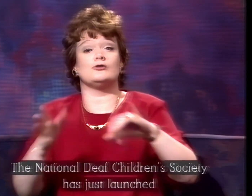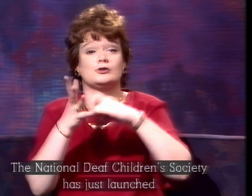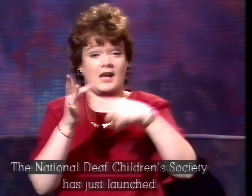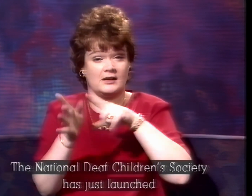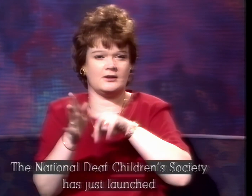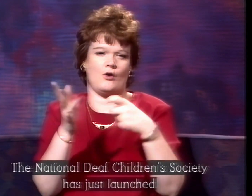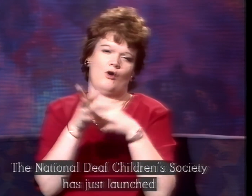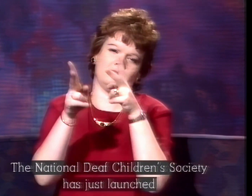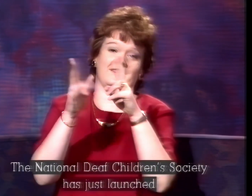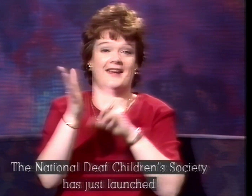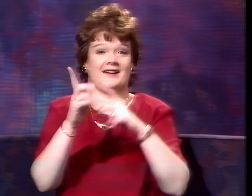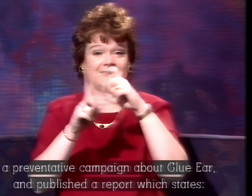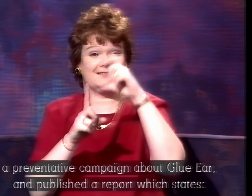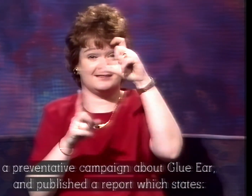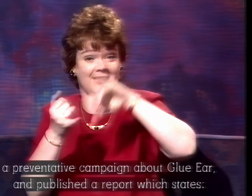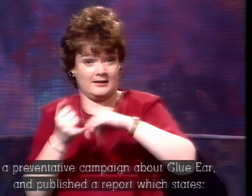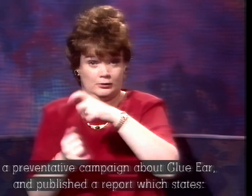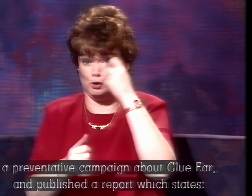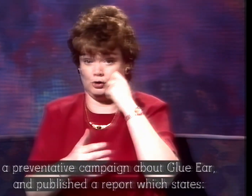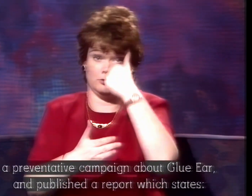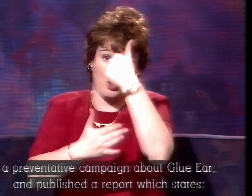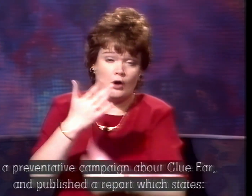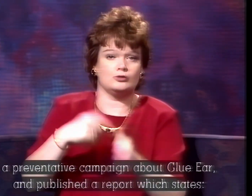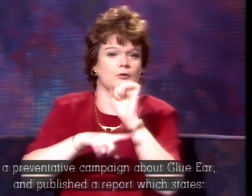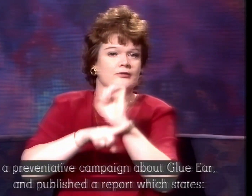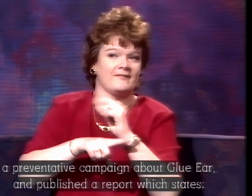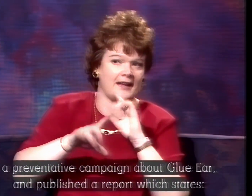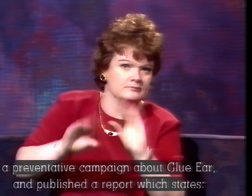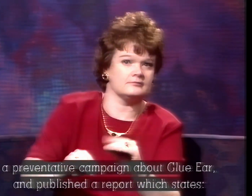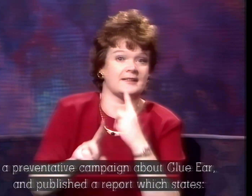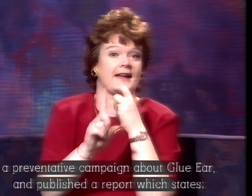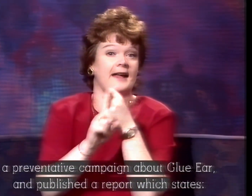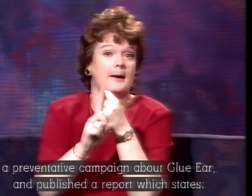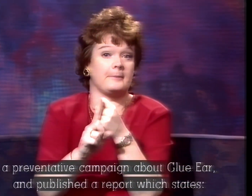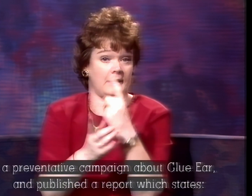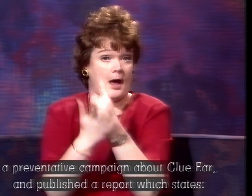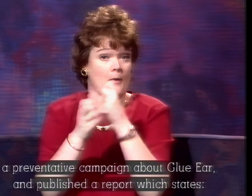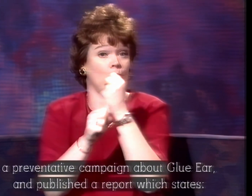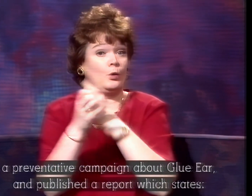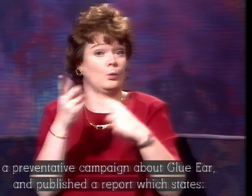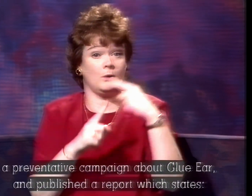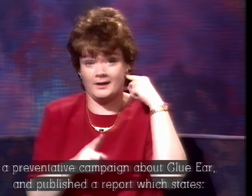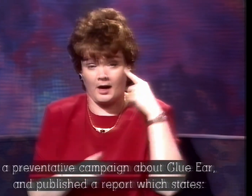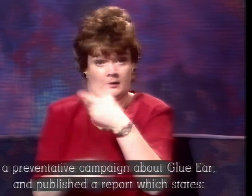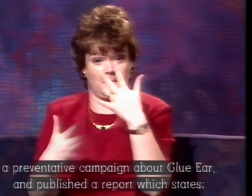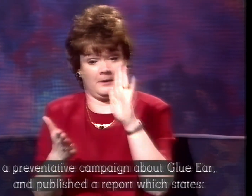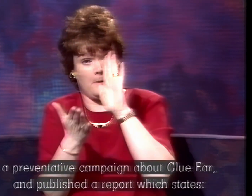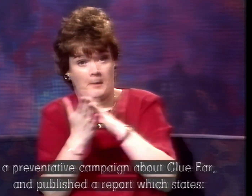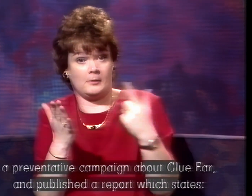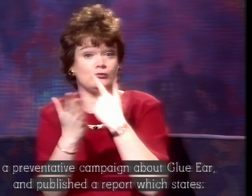The National Deaf Children's Society has just launched a preventative campaign about glue ear, and published a report